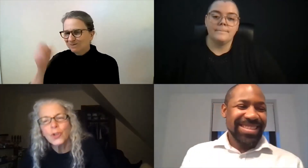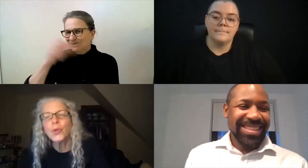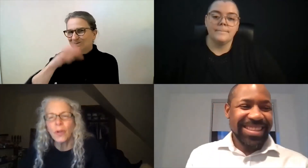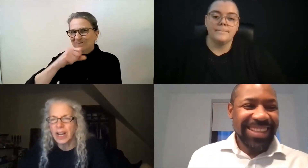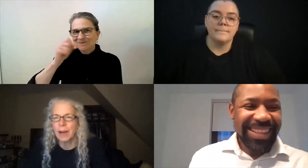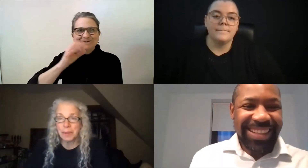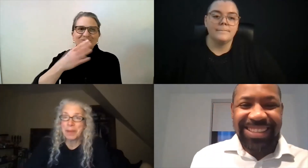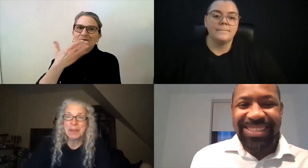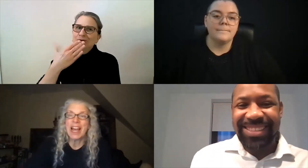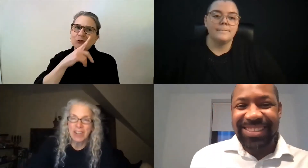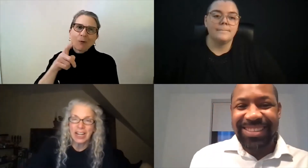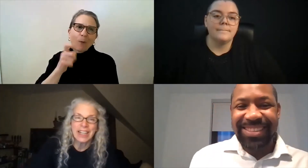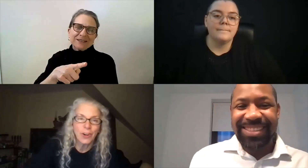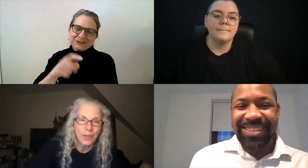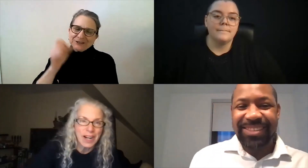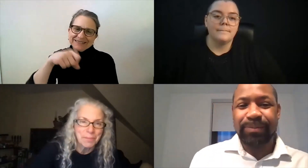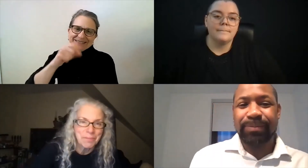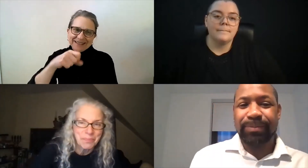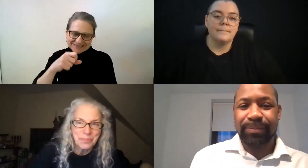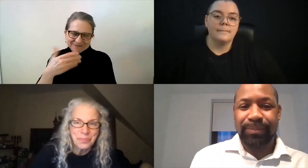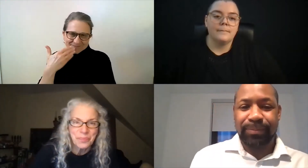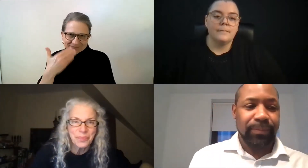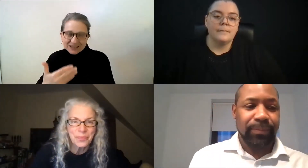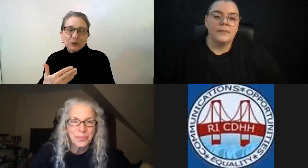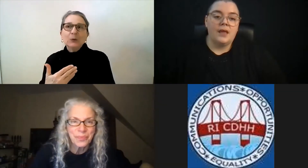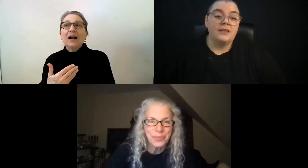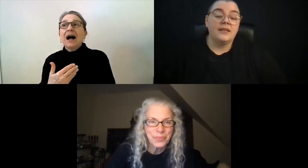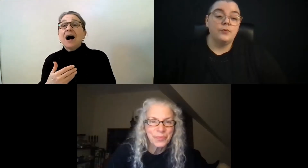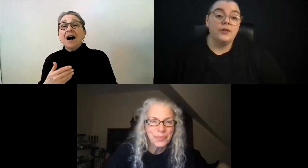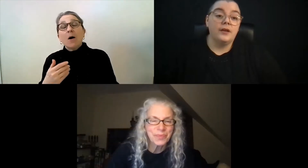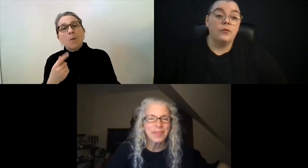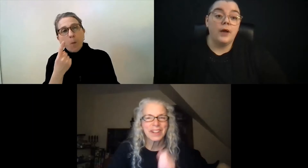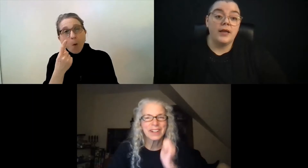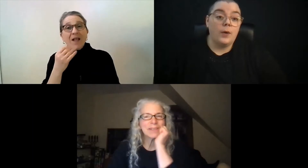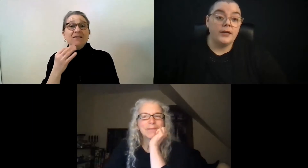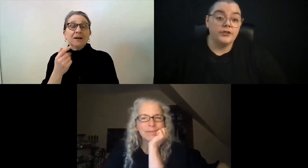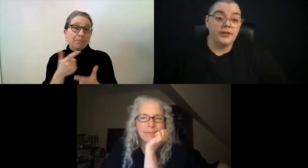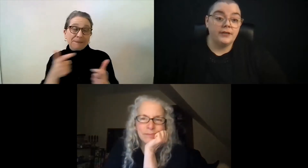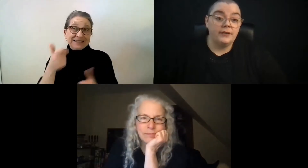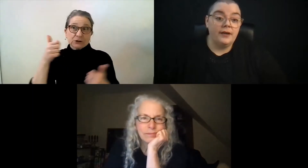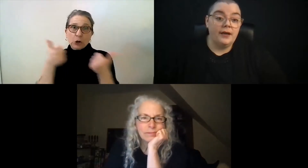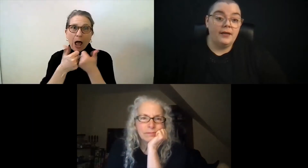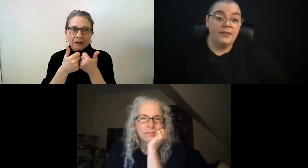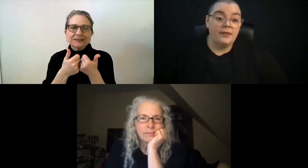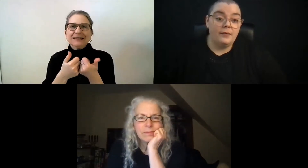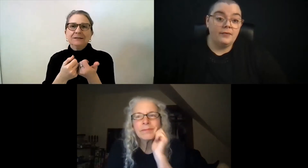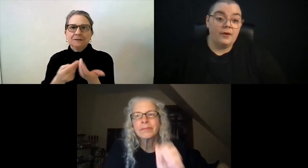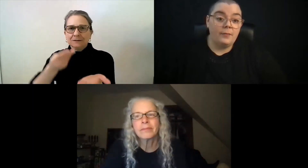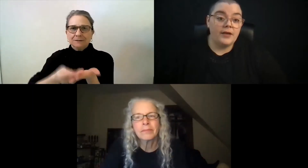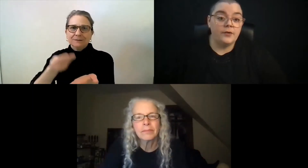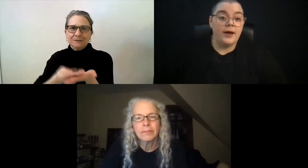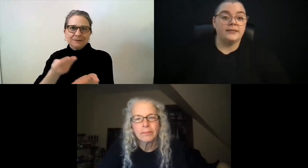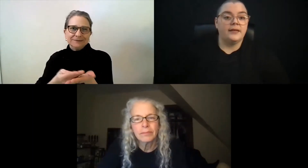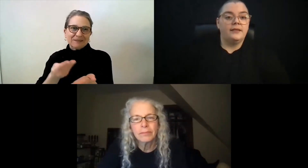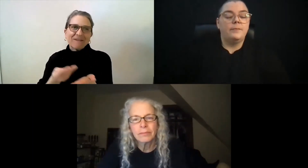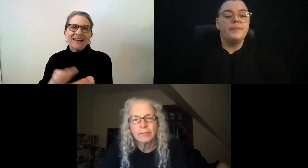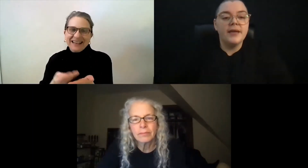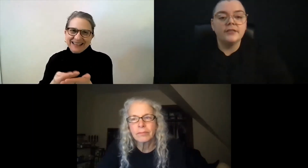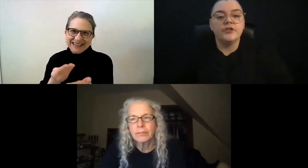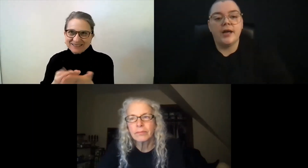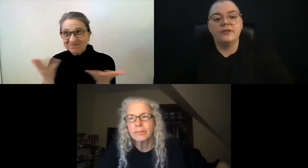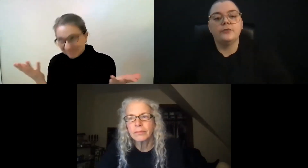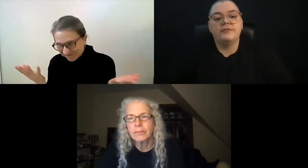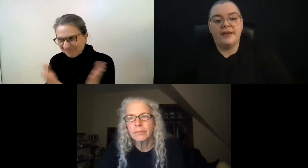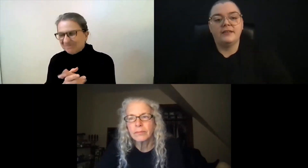to overcome and maybe have not yet overcome. That's really a great question. So I'm glad you asked it. The